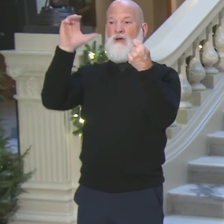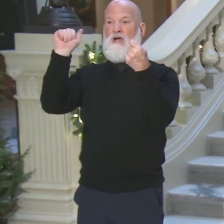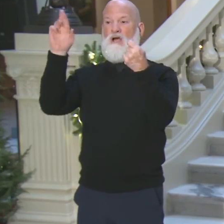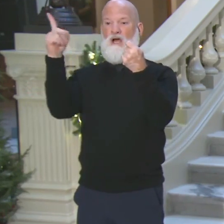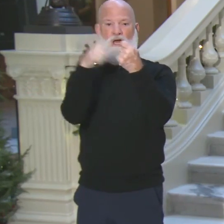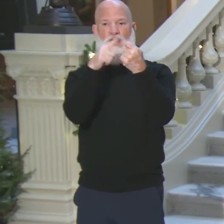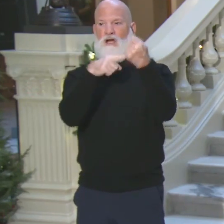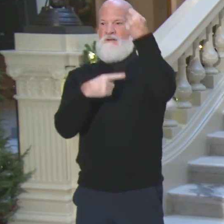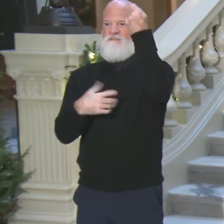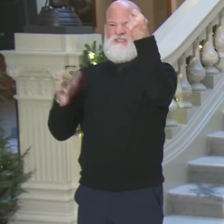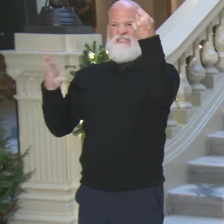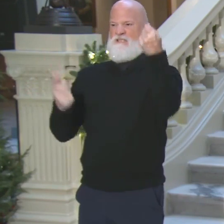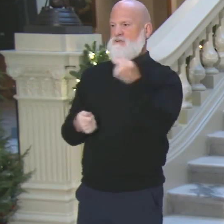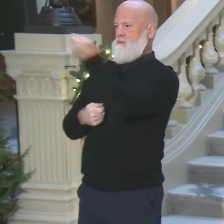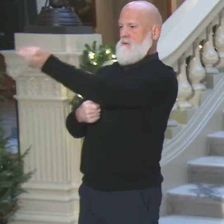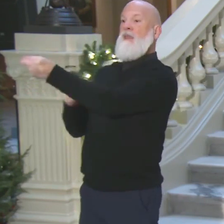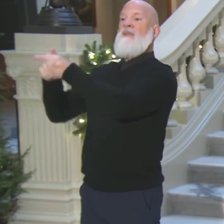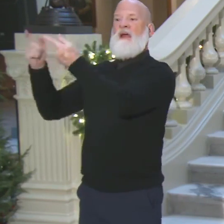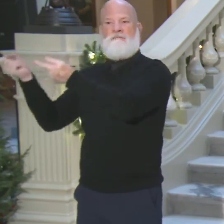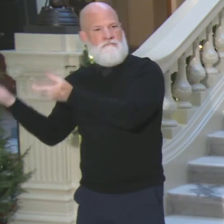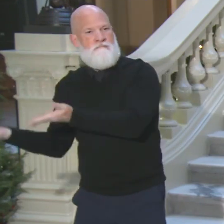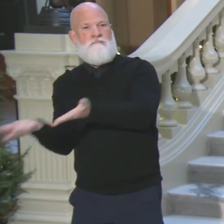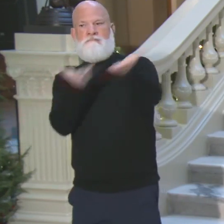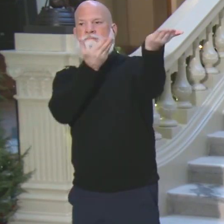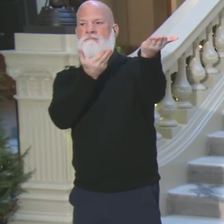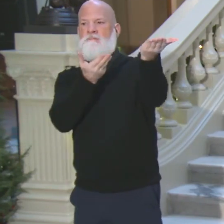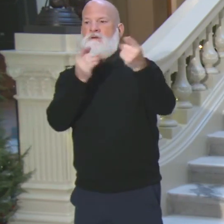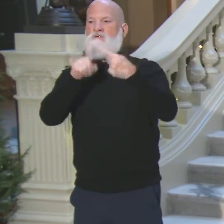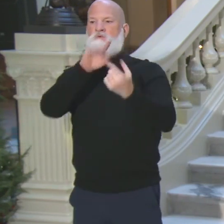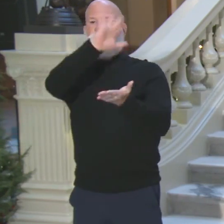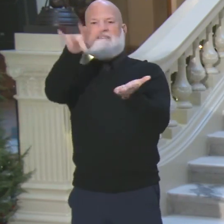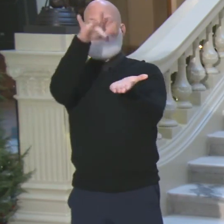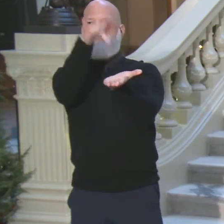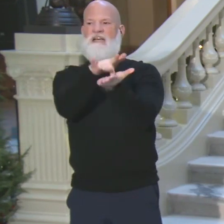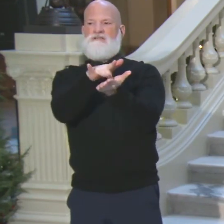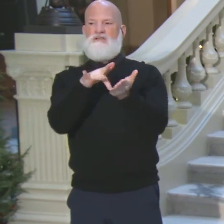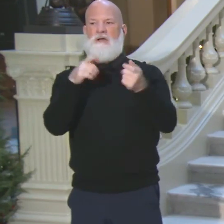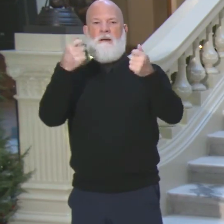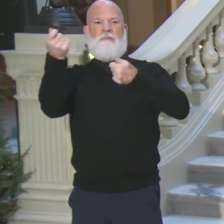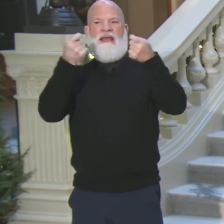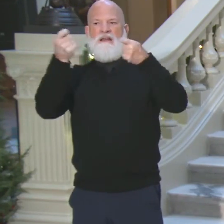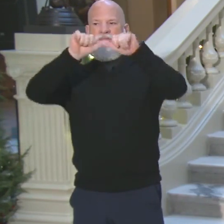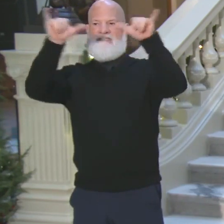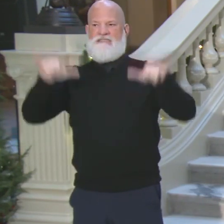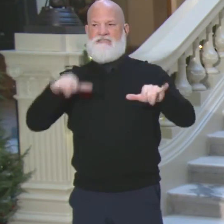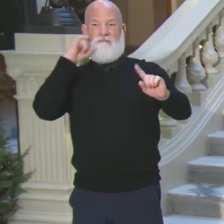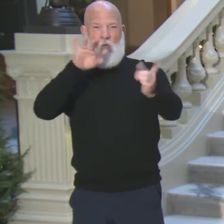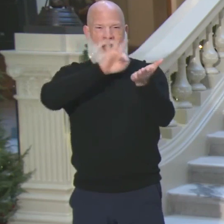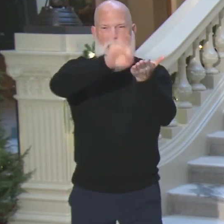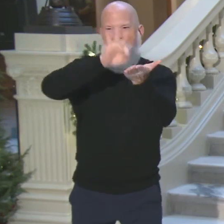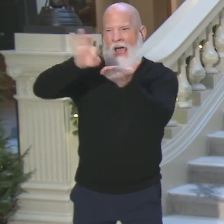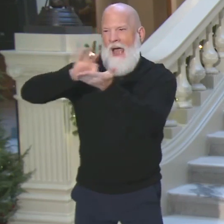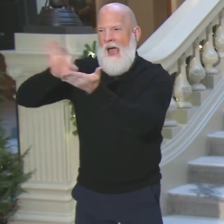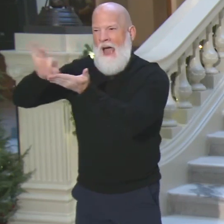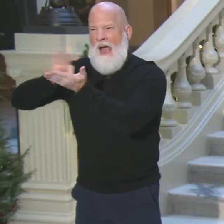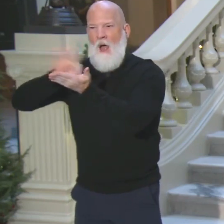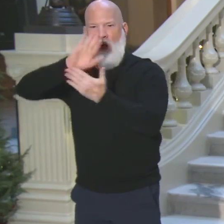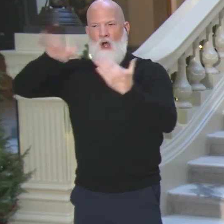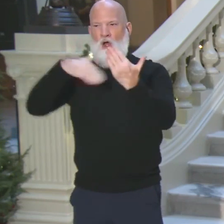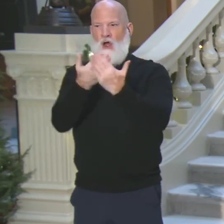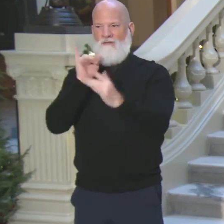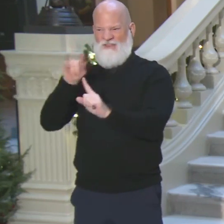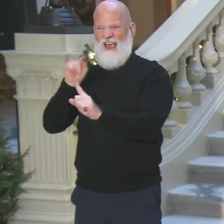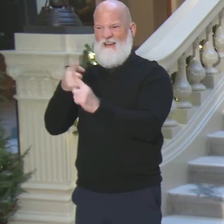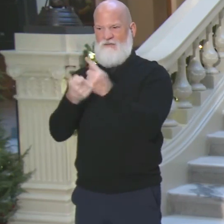the central location where they have their central election management system to tabulate all and aggregate all the ballots together. So there is an artifact of where the